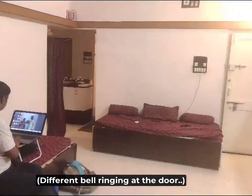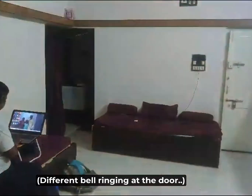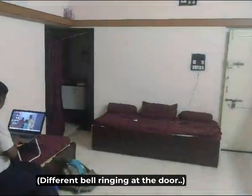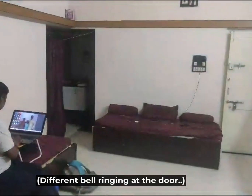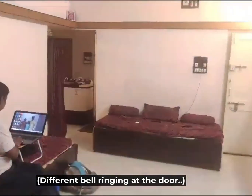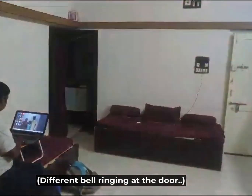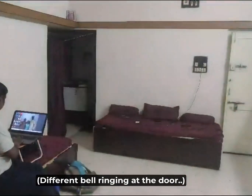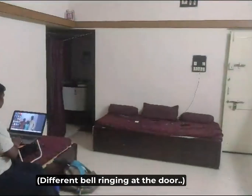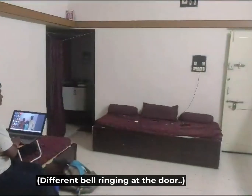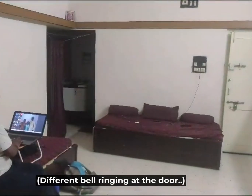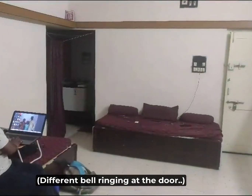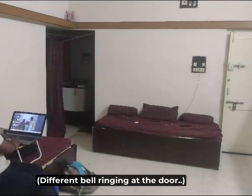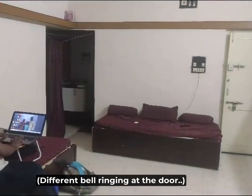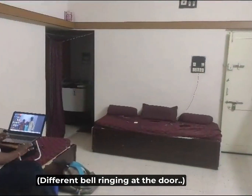Different bell ringing at the door.